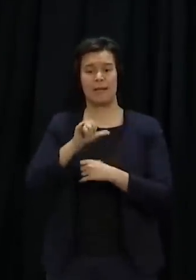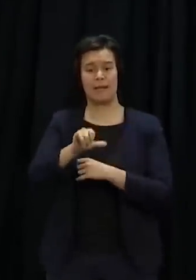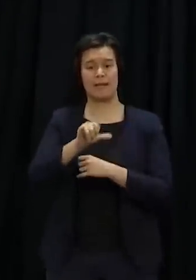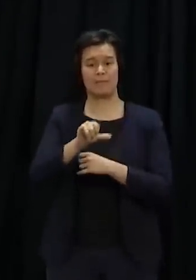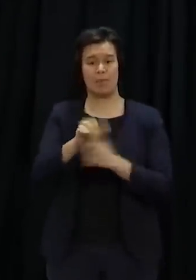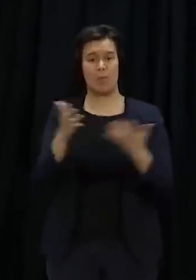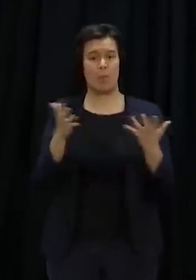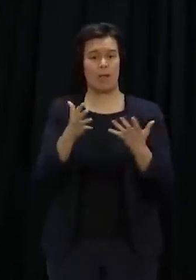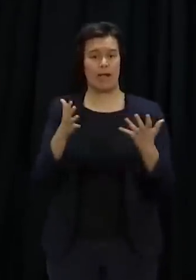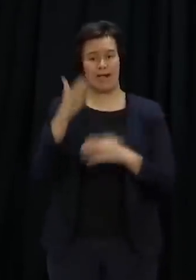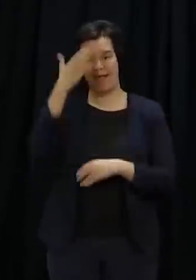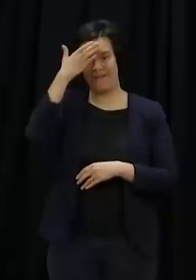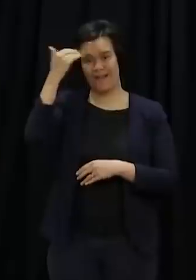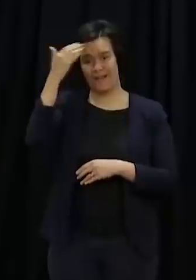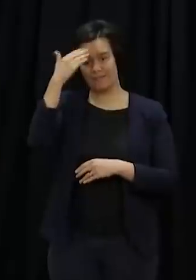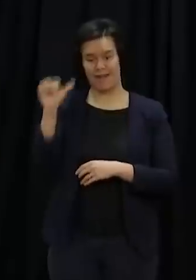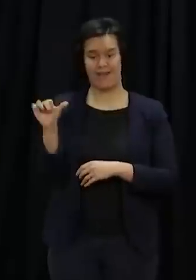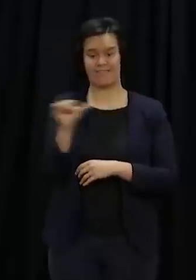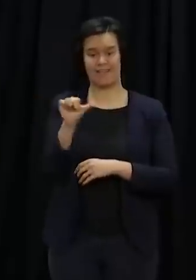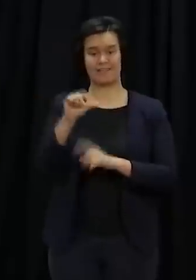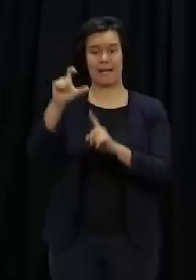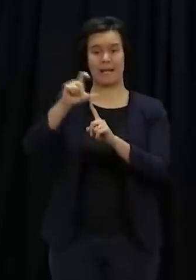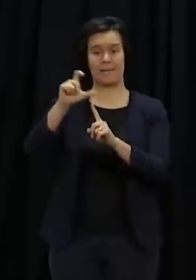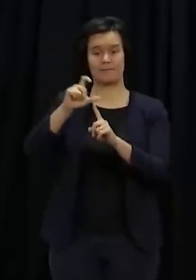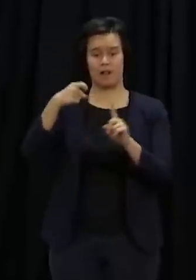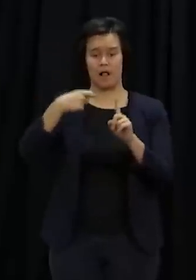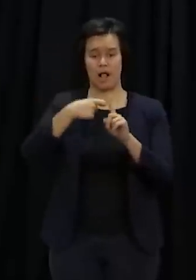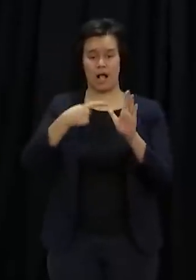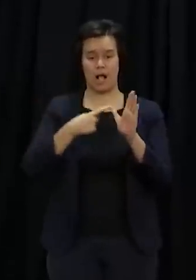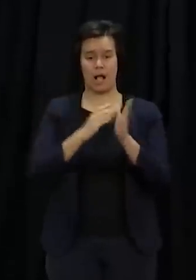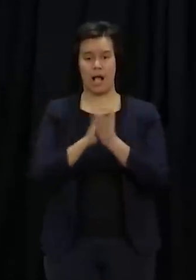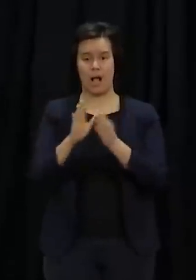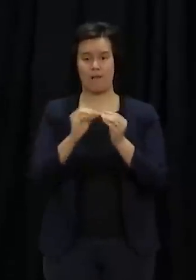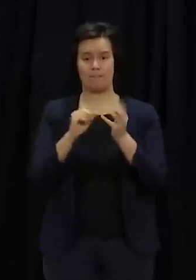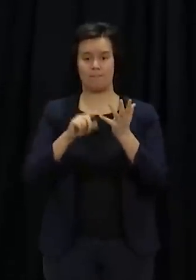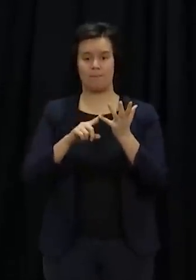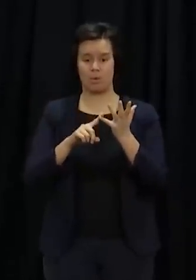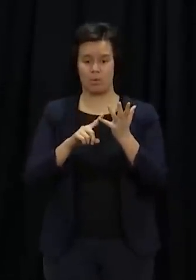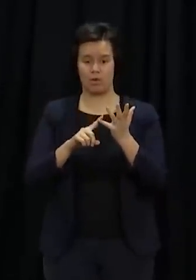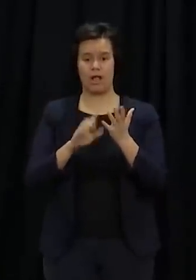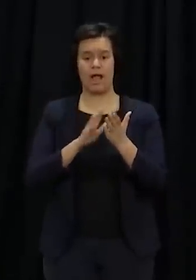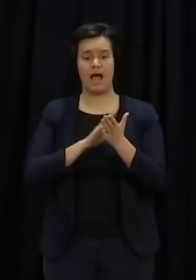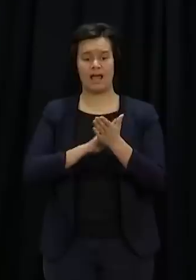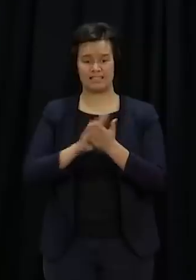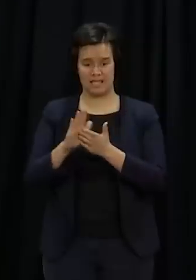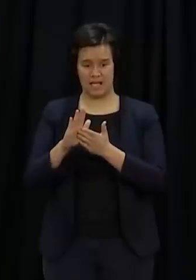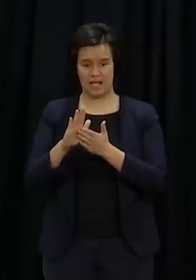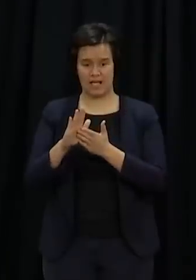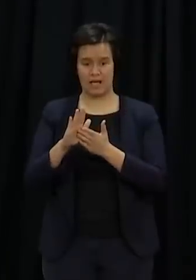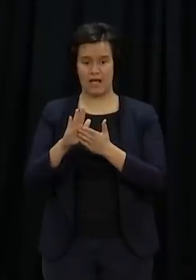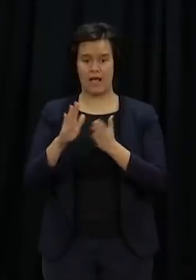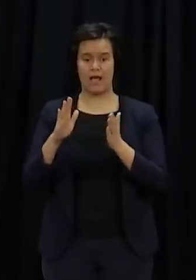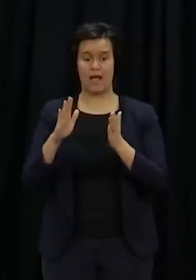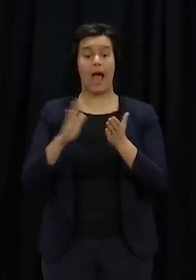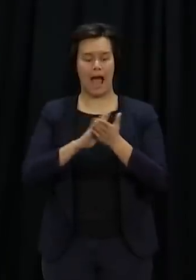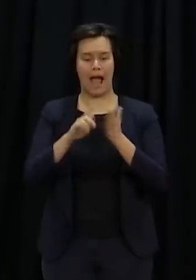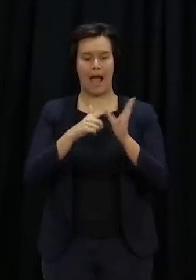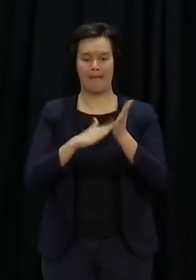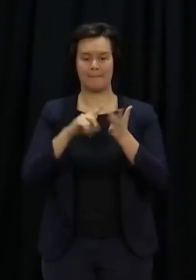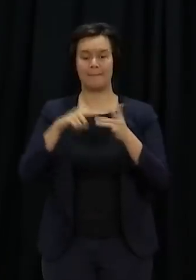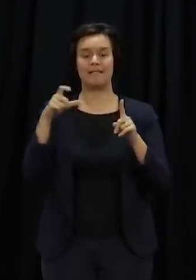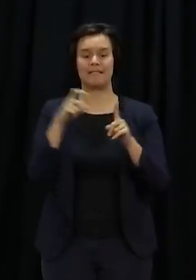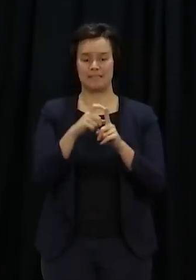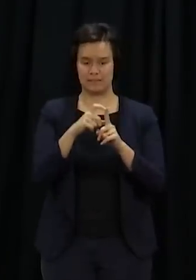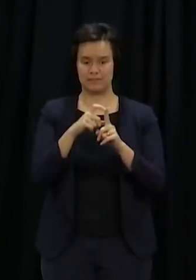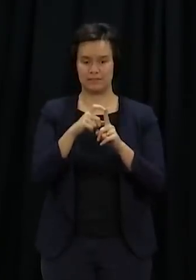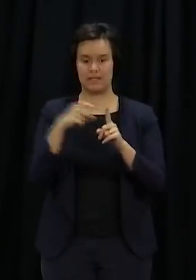in Kabul, Afghanistan. U.S. forces involved in the international operation to secure the airport and assist with